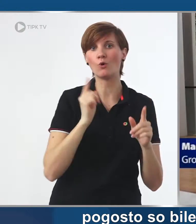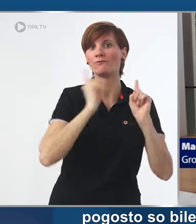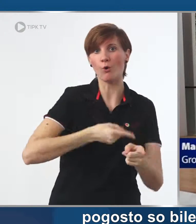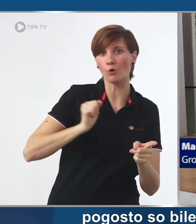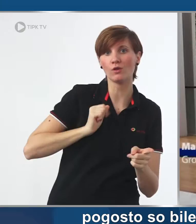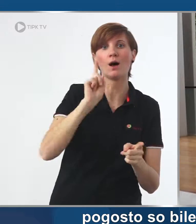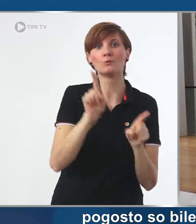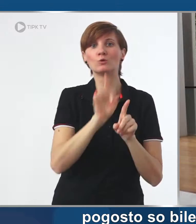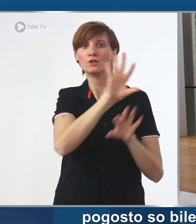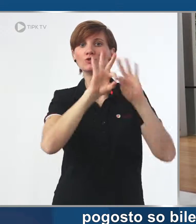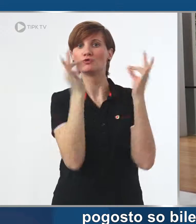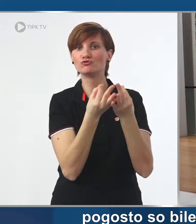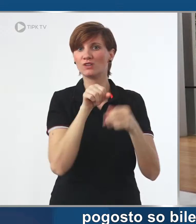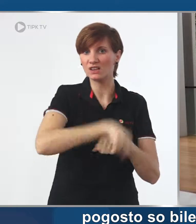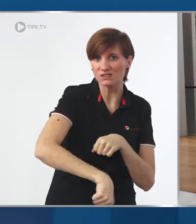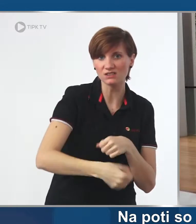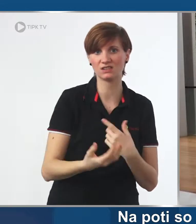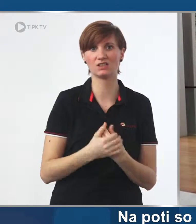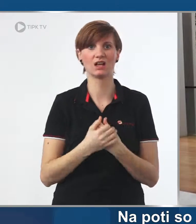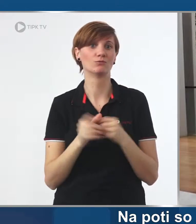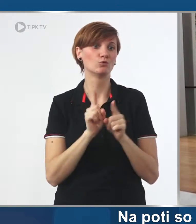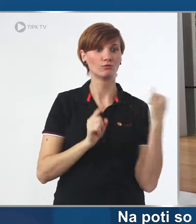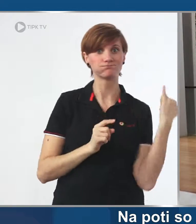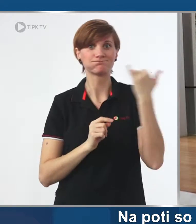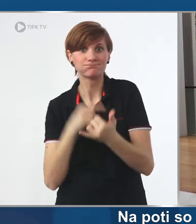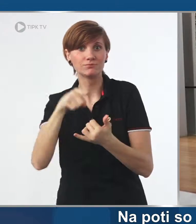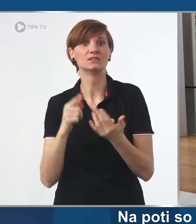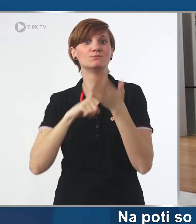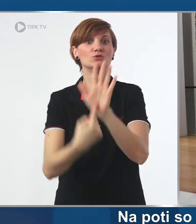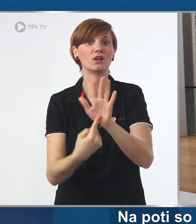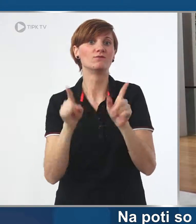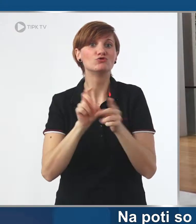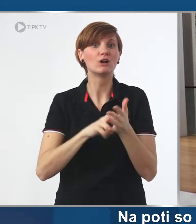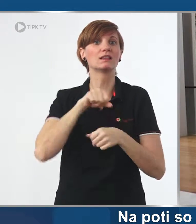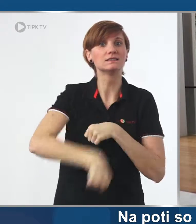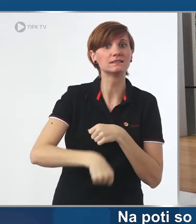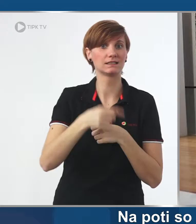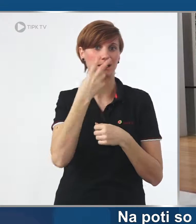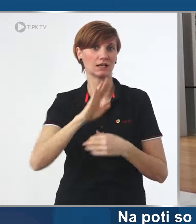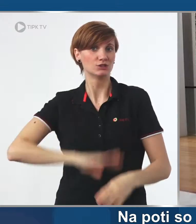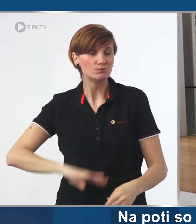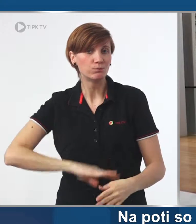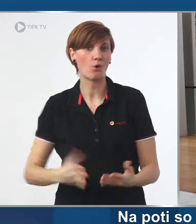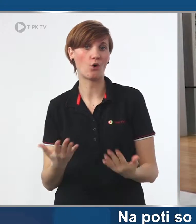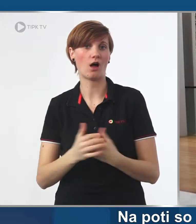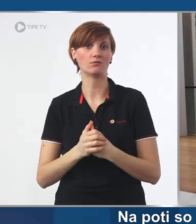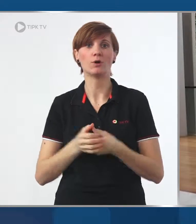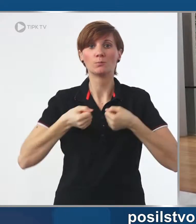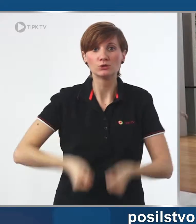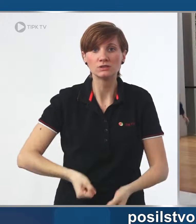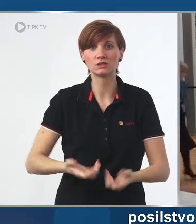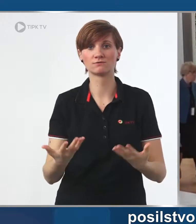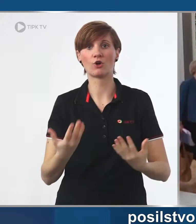only violence in war but actually domestic violence. And then on the journey high levels of gender based violence against